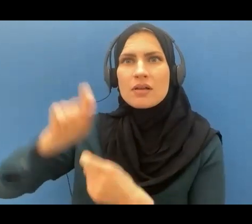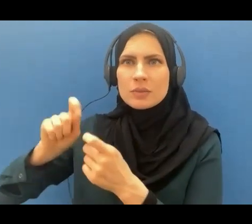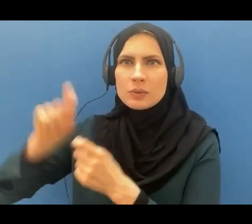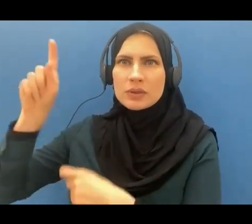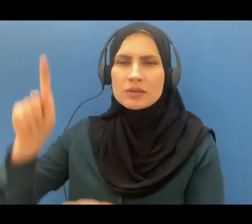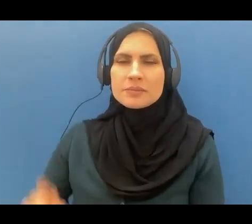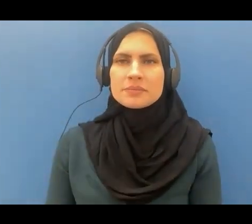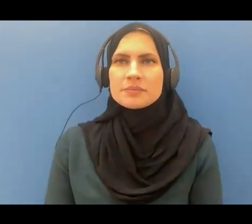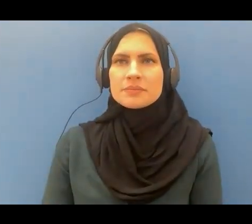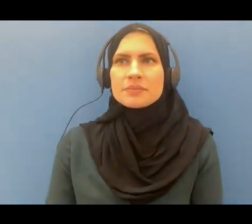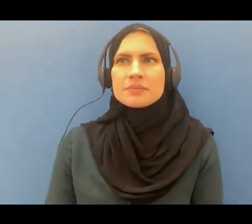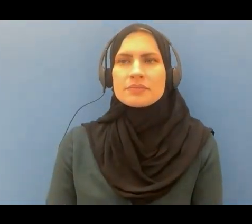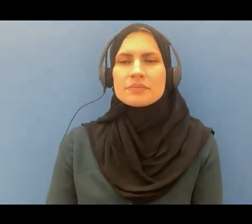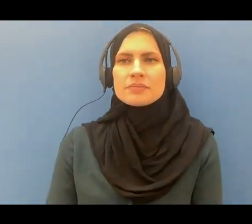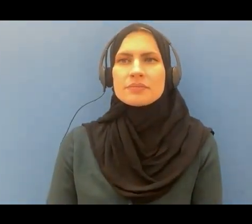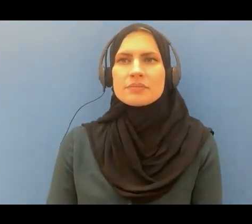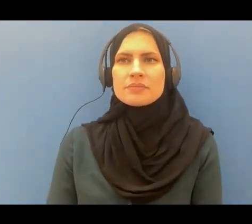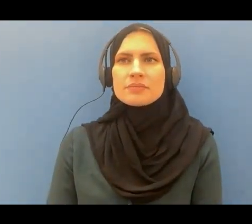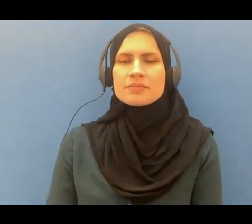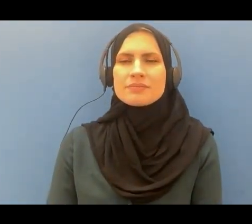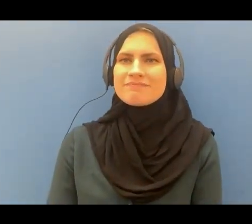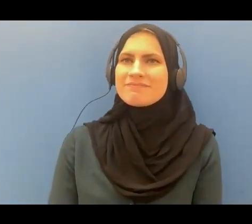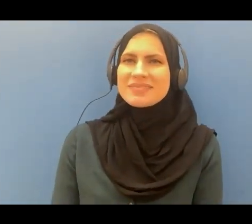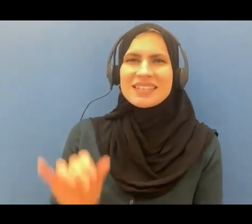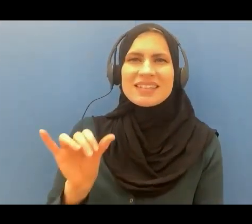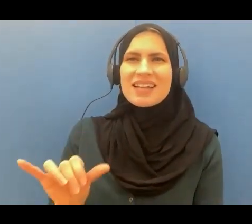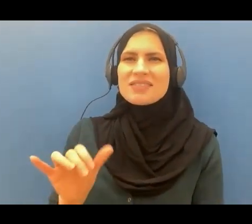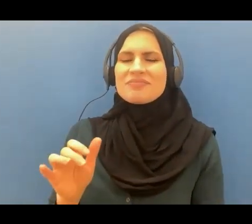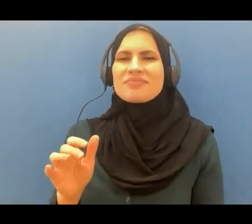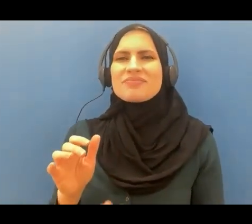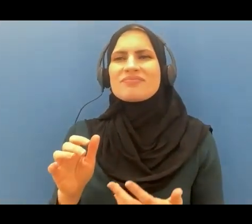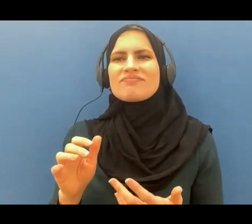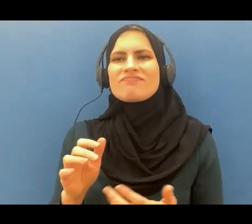Again it is regret. Didn't Allah guide us?